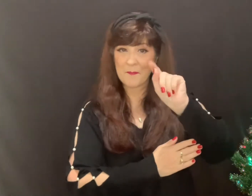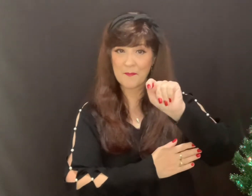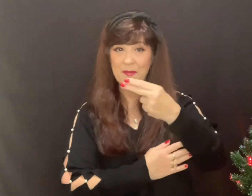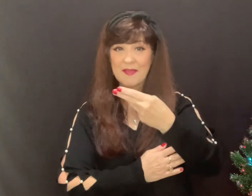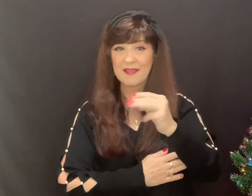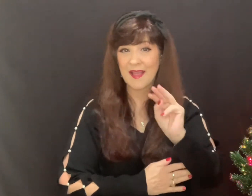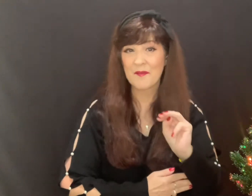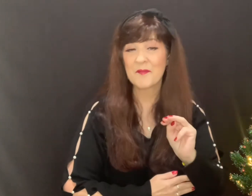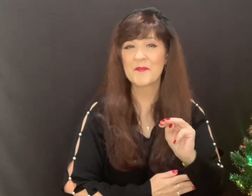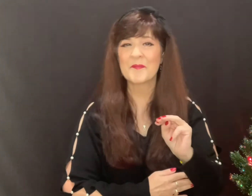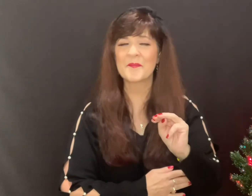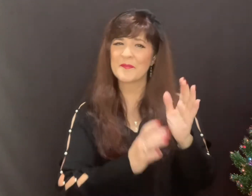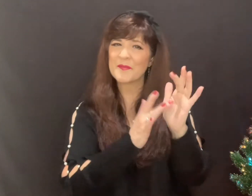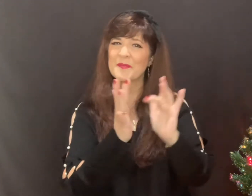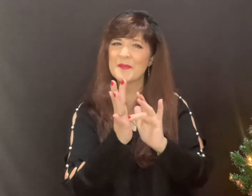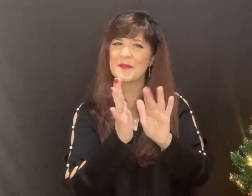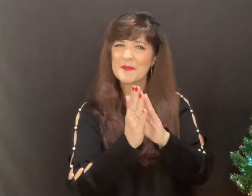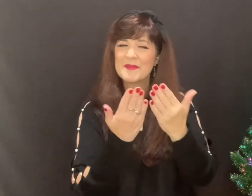so the Holy Bible say.